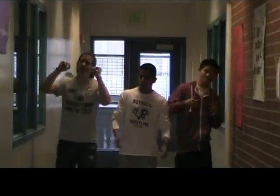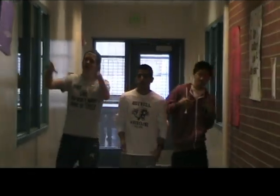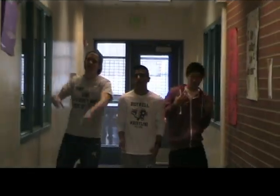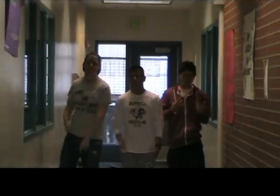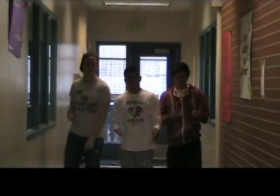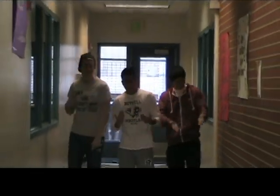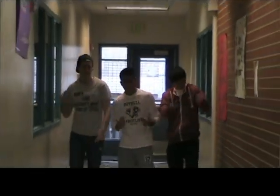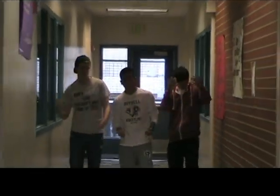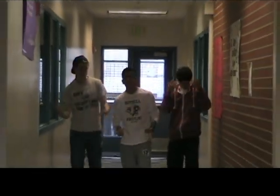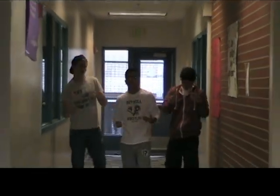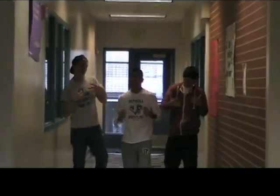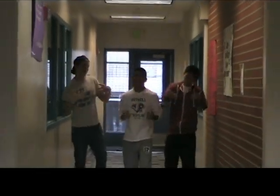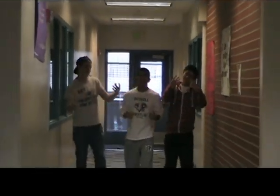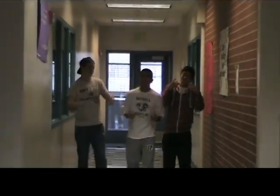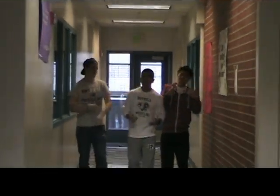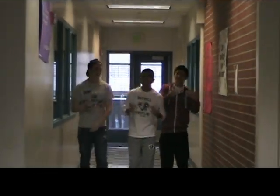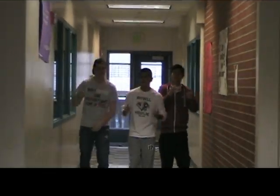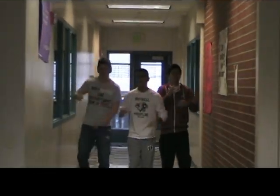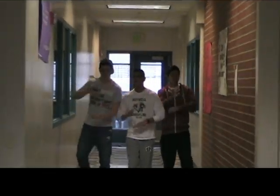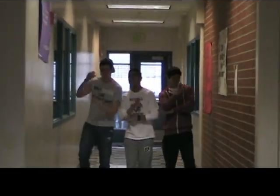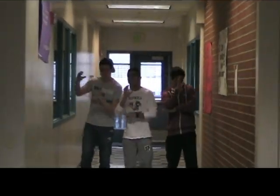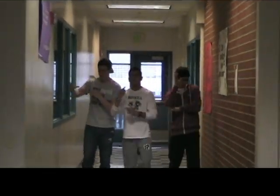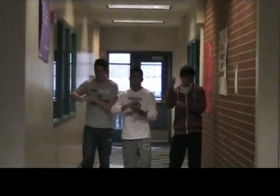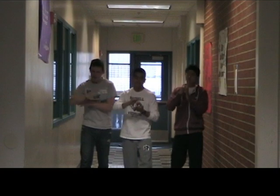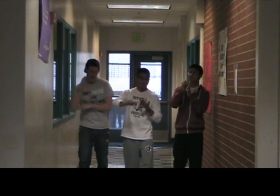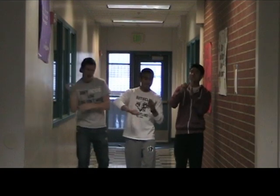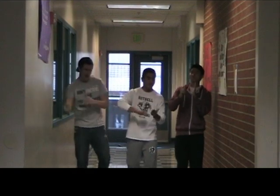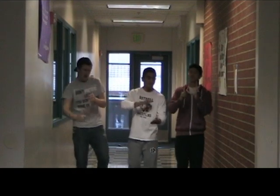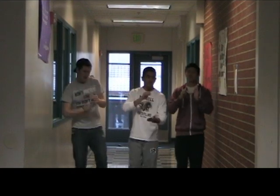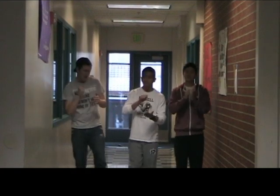happiness, come on y'all, it's Christmas time.